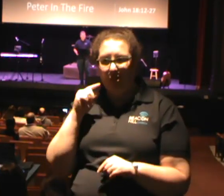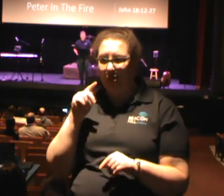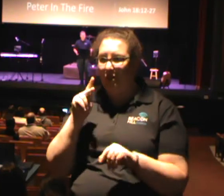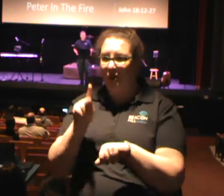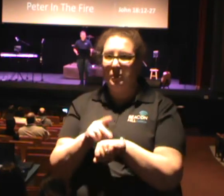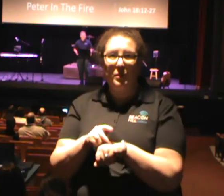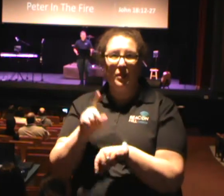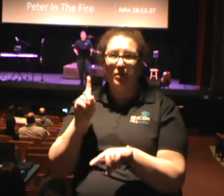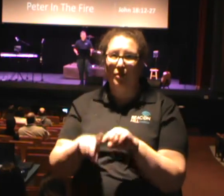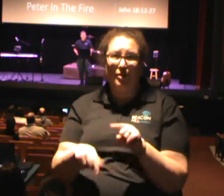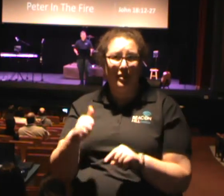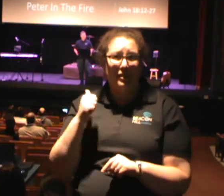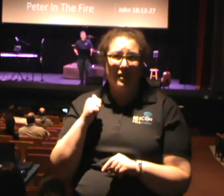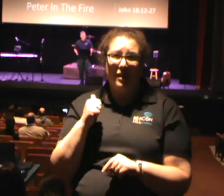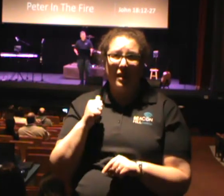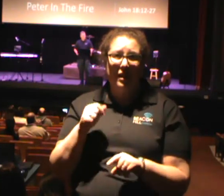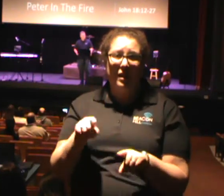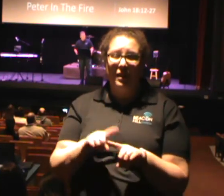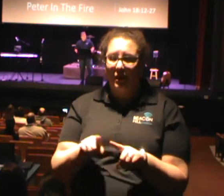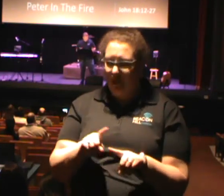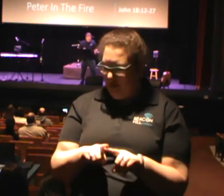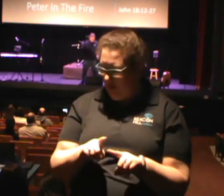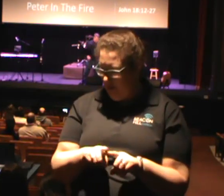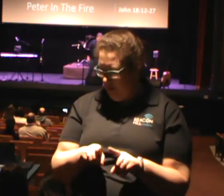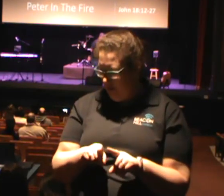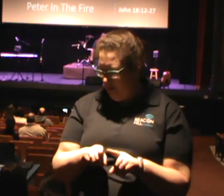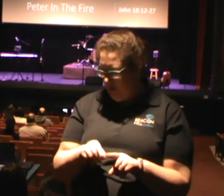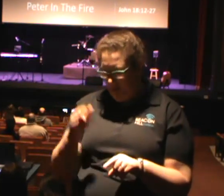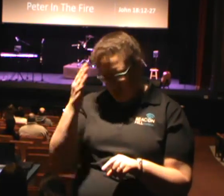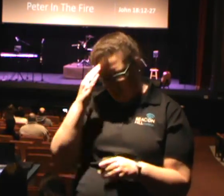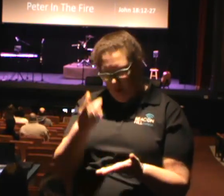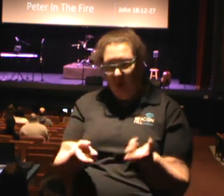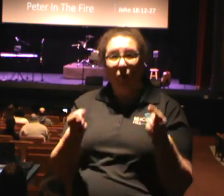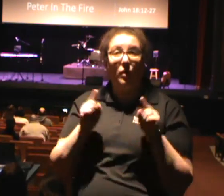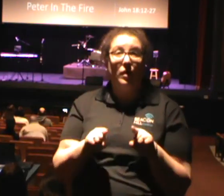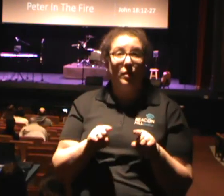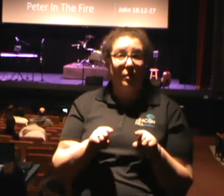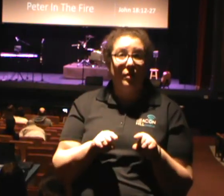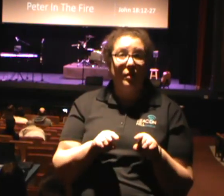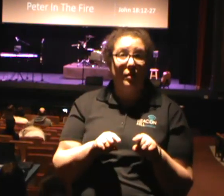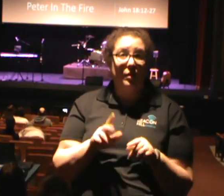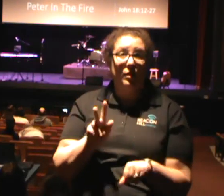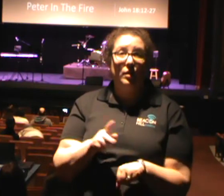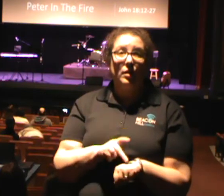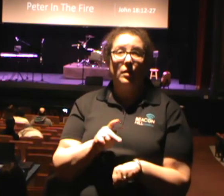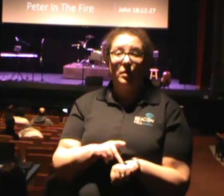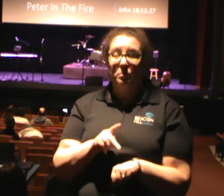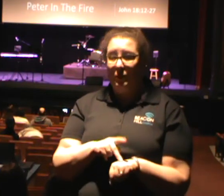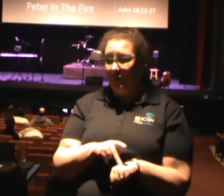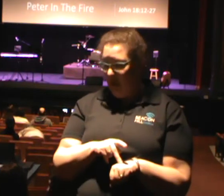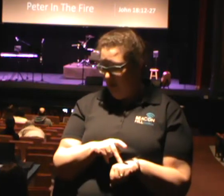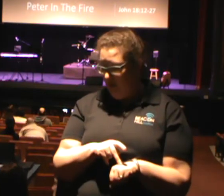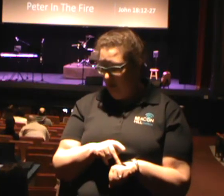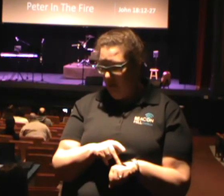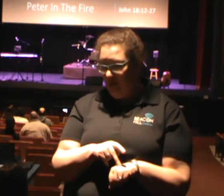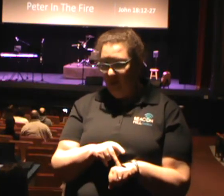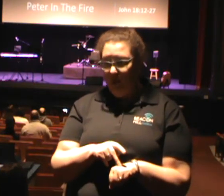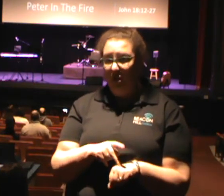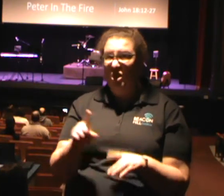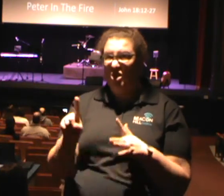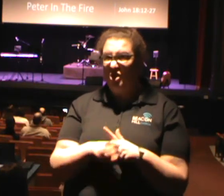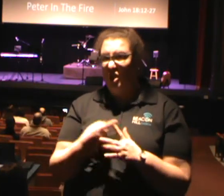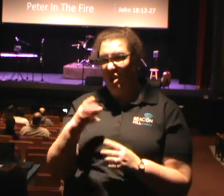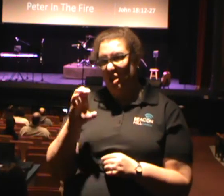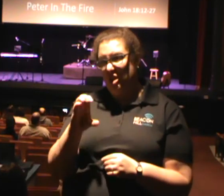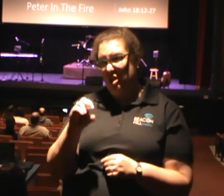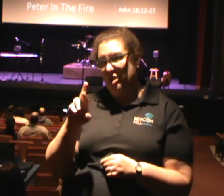time, but yet you know what he did. And you know what happened at that moment in time? Peter was starting to curse other people. You know when